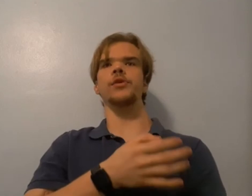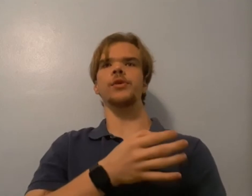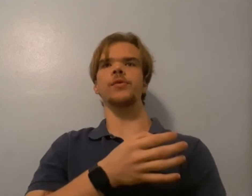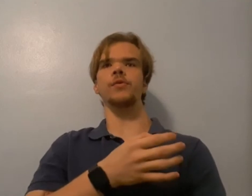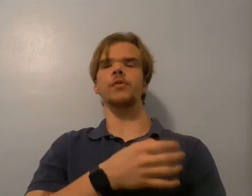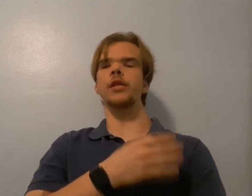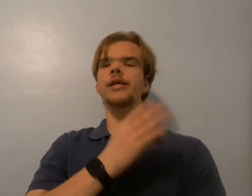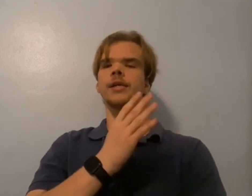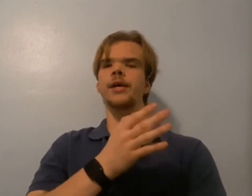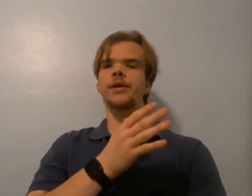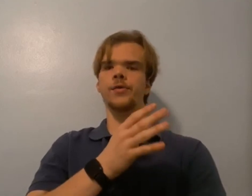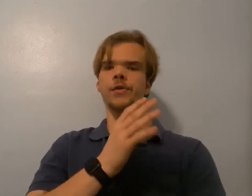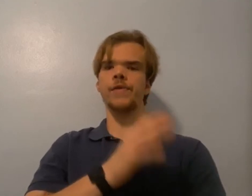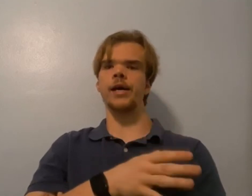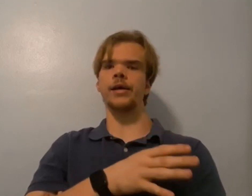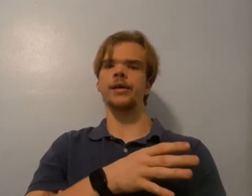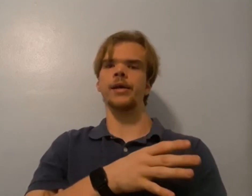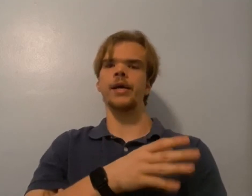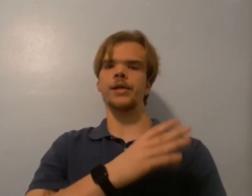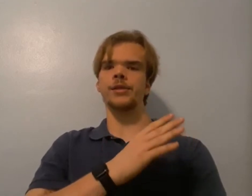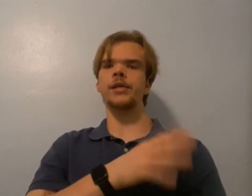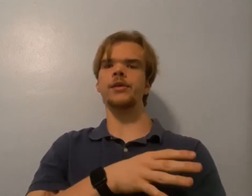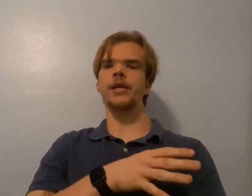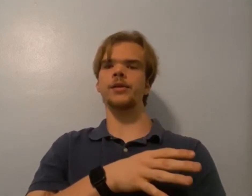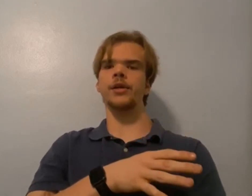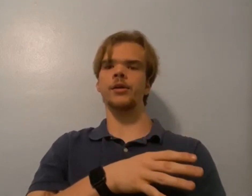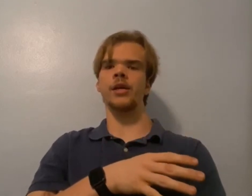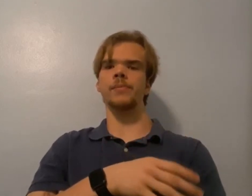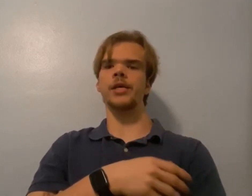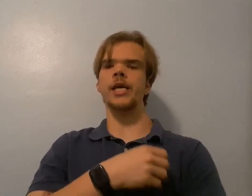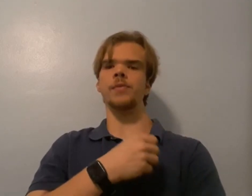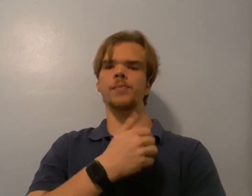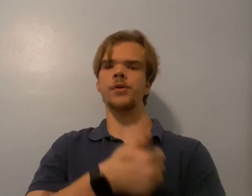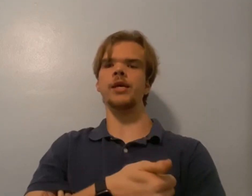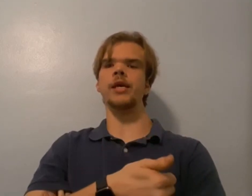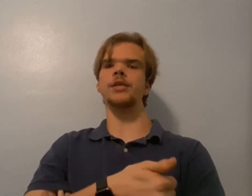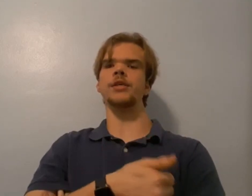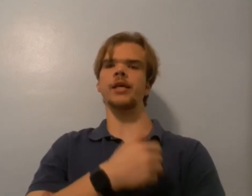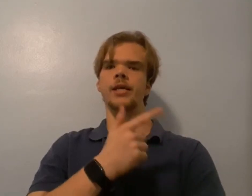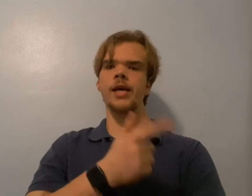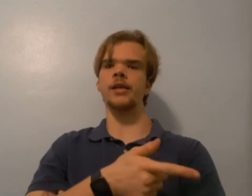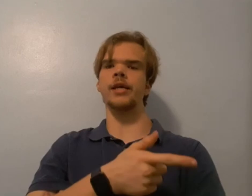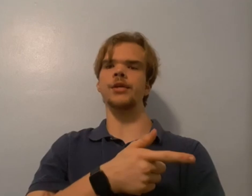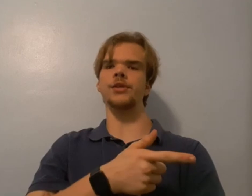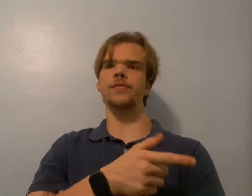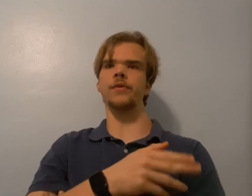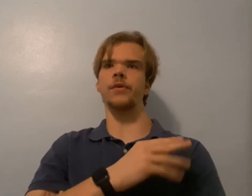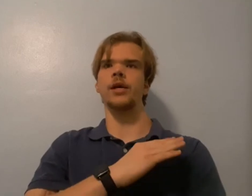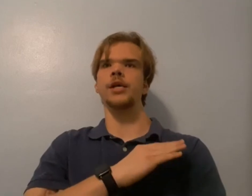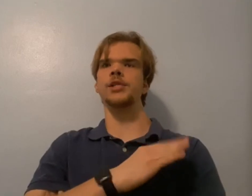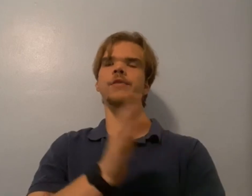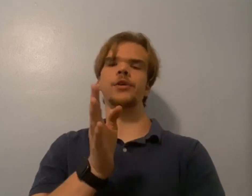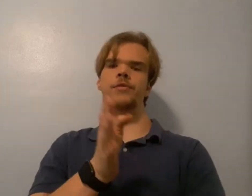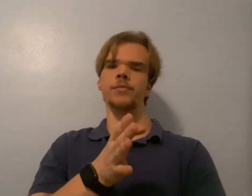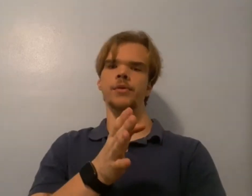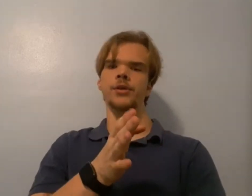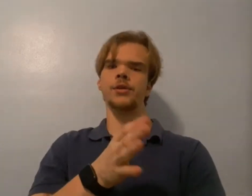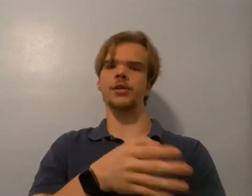over to Lake Tahoe, Nevada, and he settled down there and became a booking agent and a talent agent for several different places,